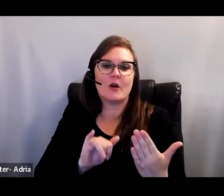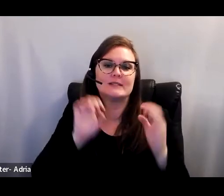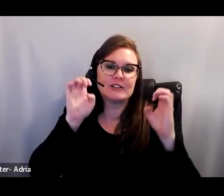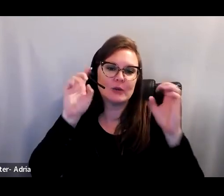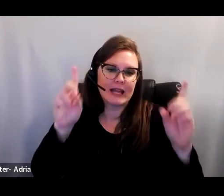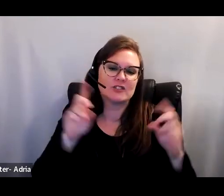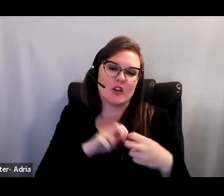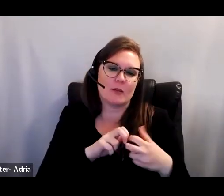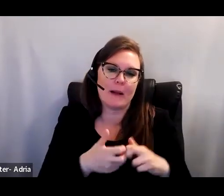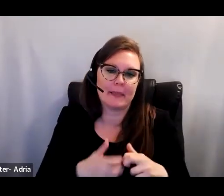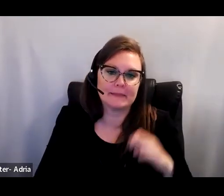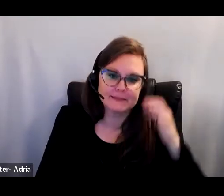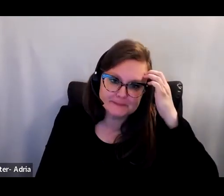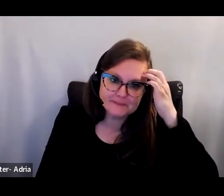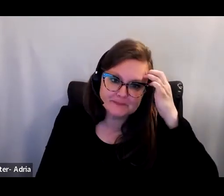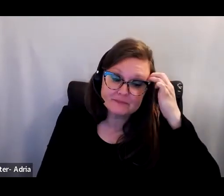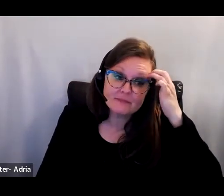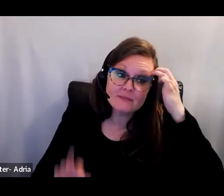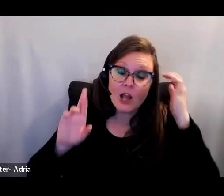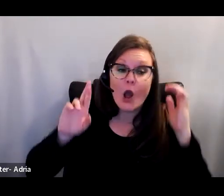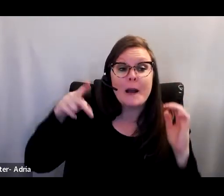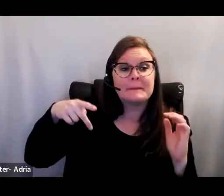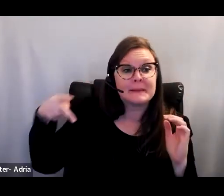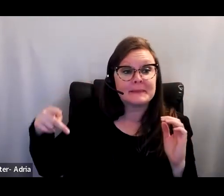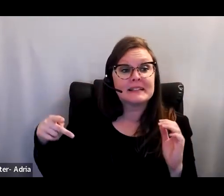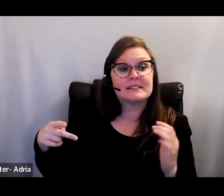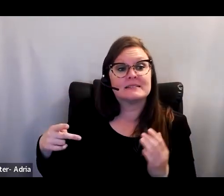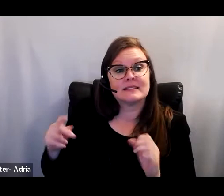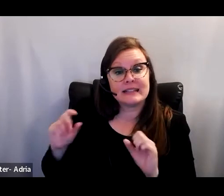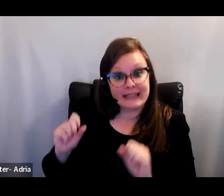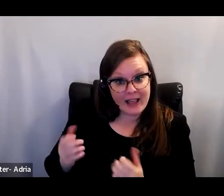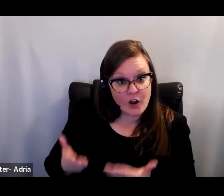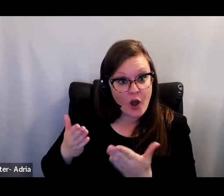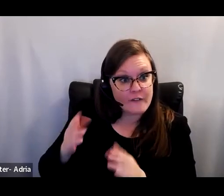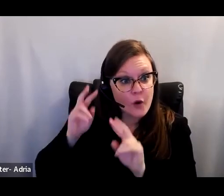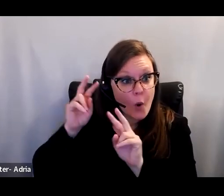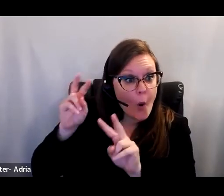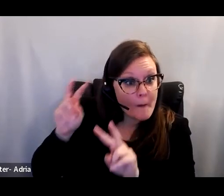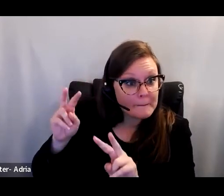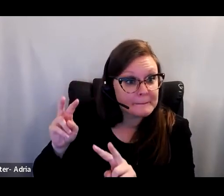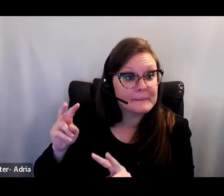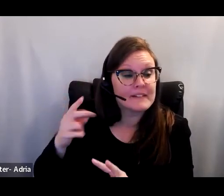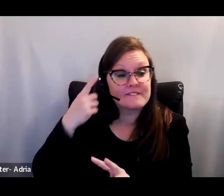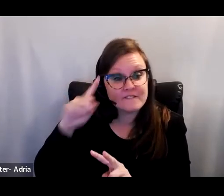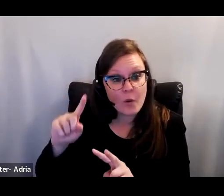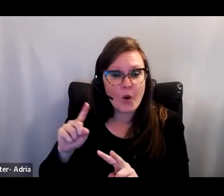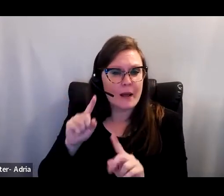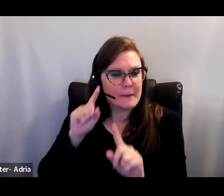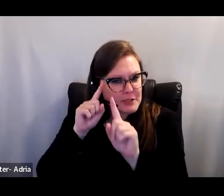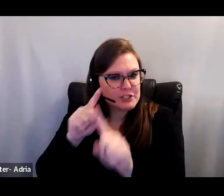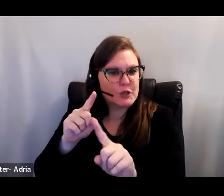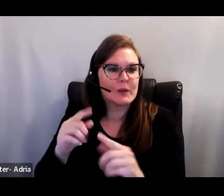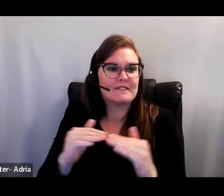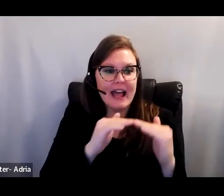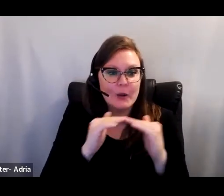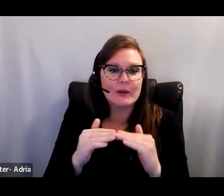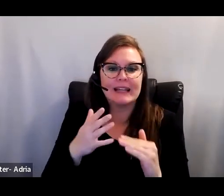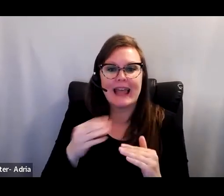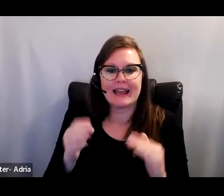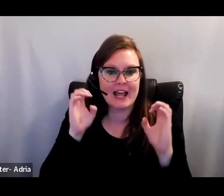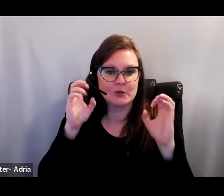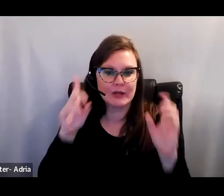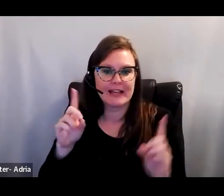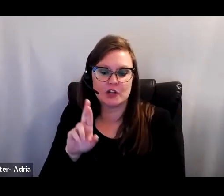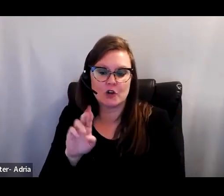Why might RPPs offer hope in the pursuit of equity and educational reform? In addition to the issues I described earlier, the